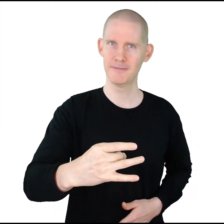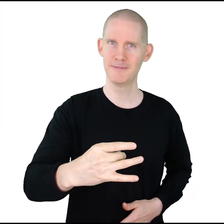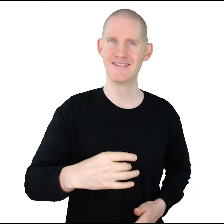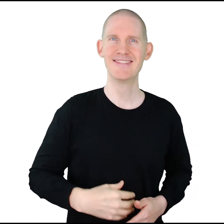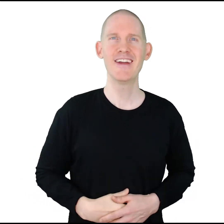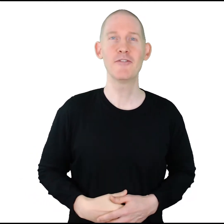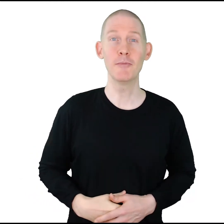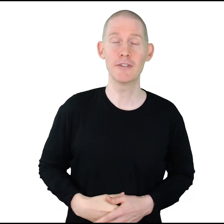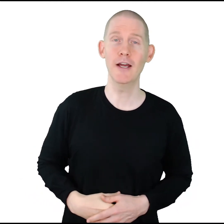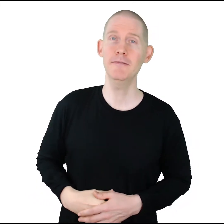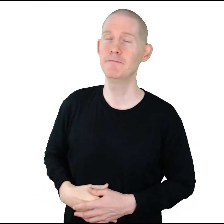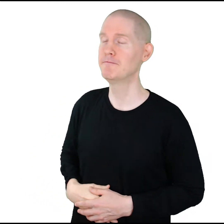From the side.